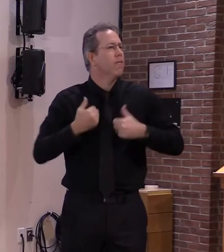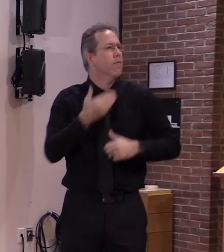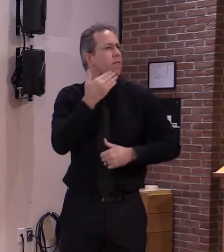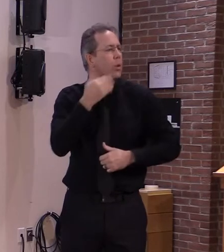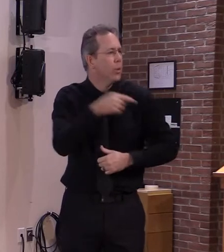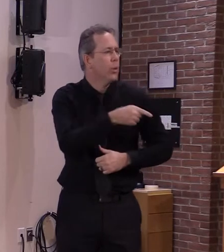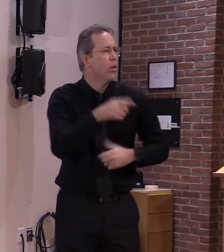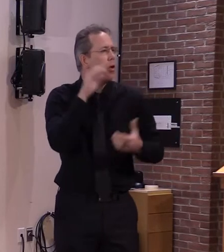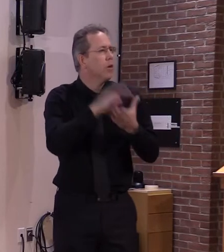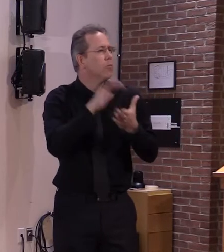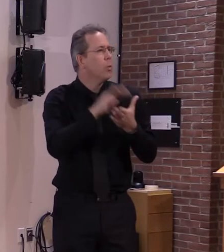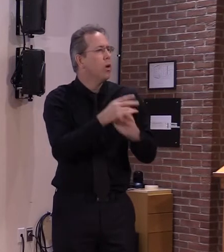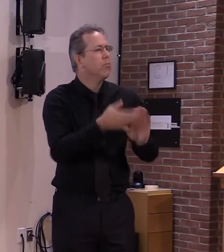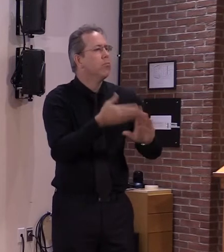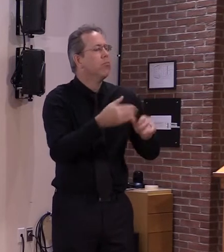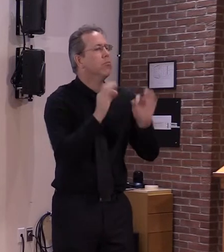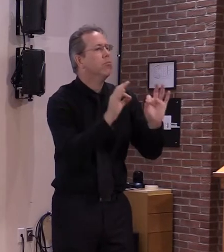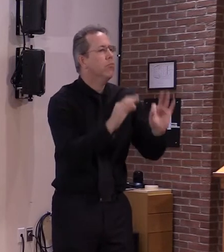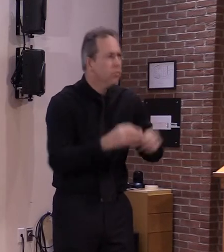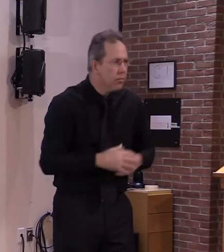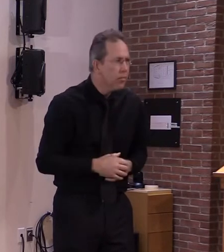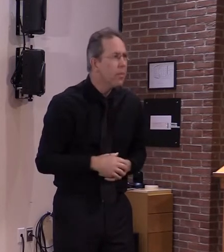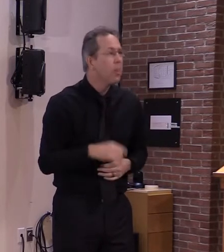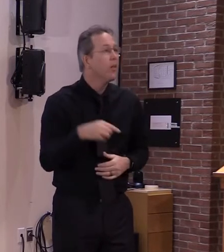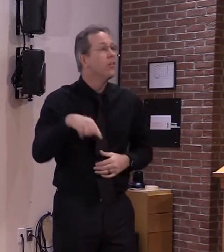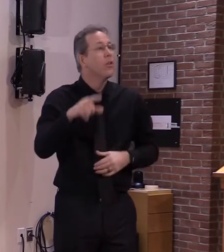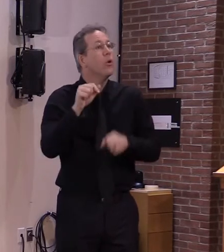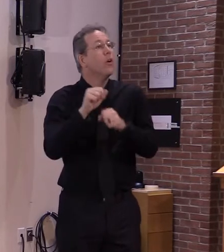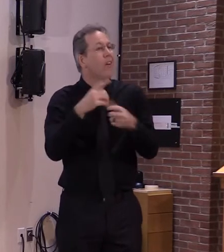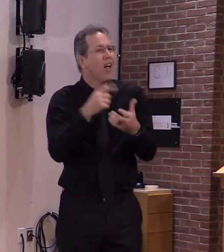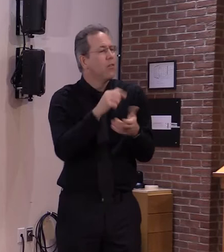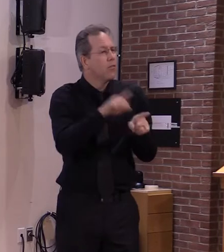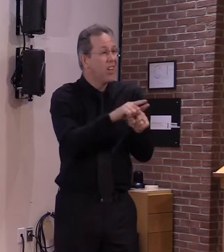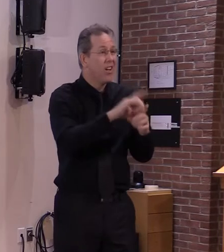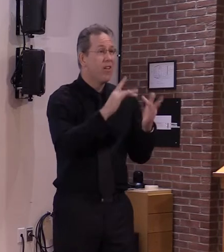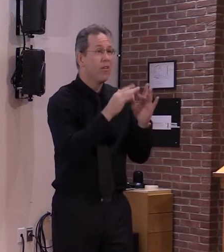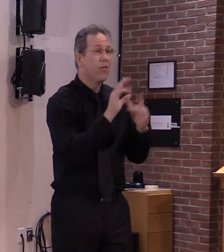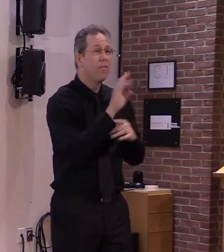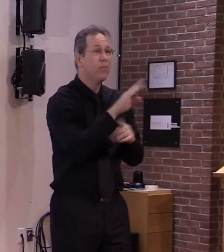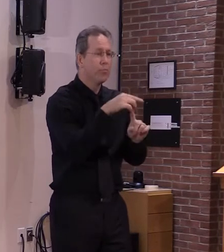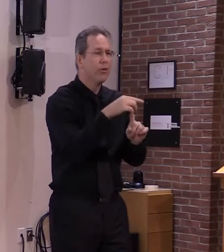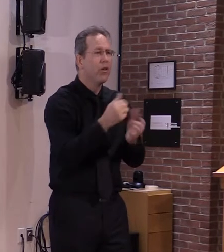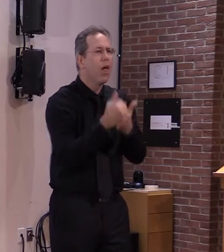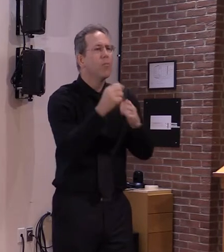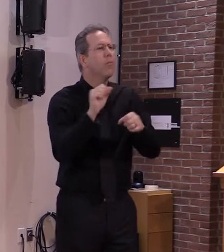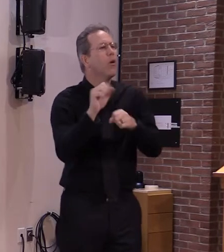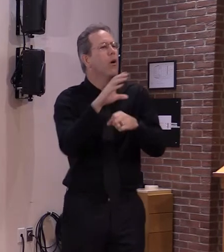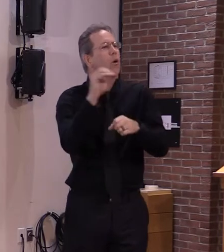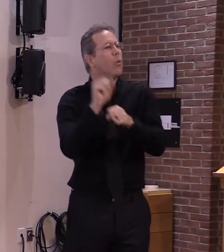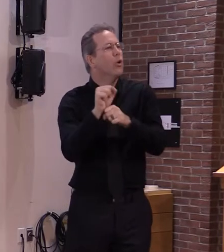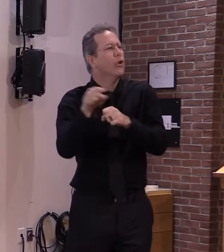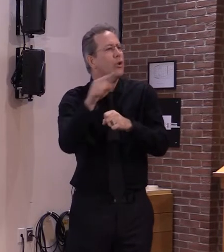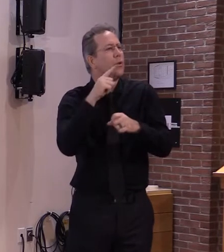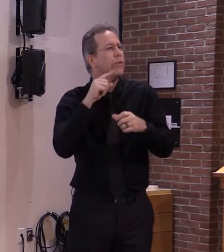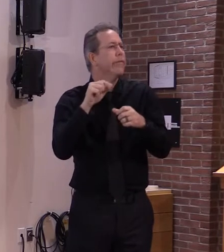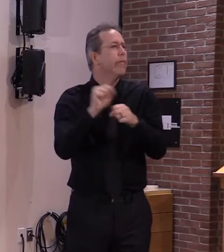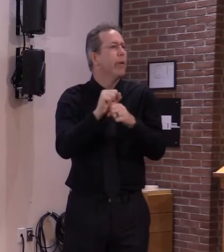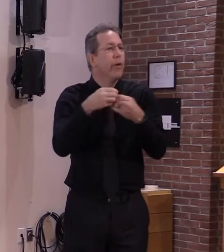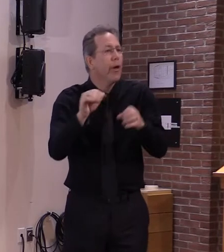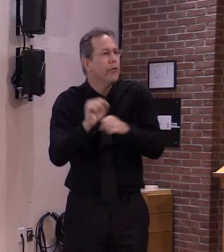restaurant employees and the page has raised thousands of dollars to support servers who have been hit hard by closures